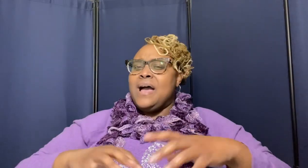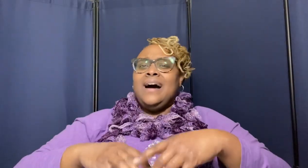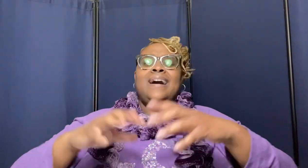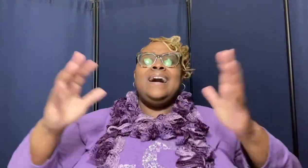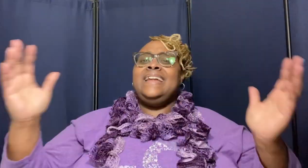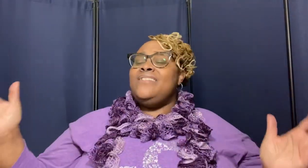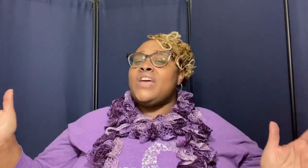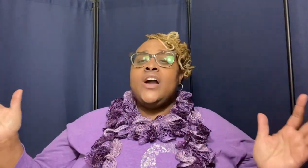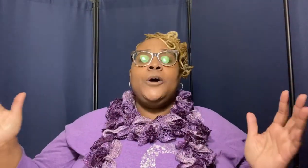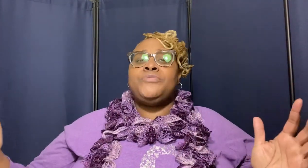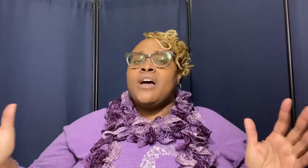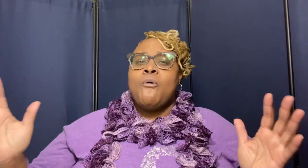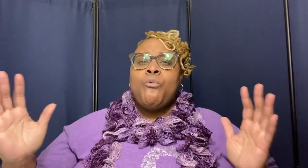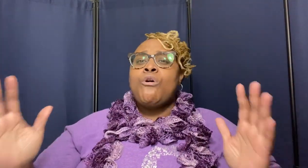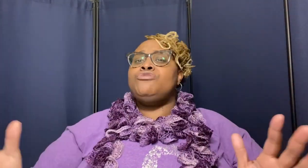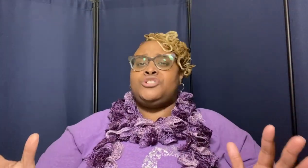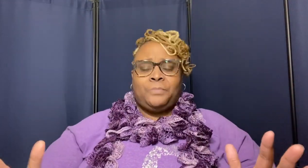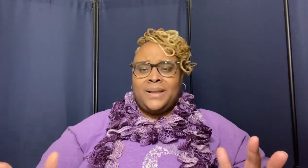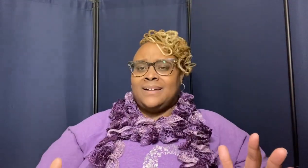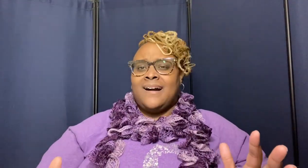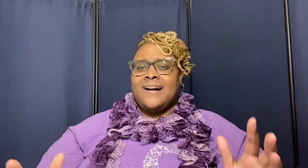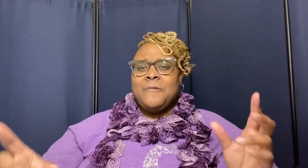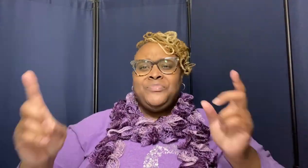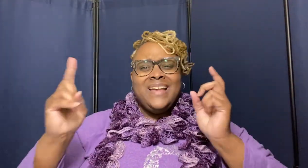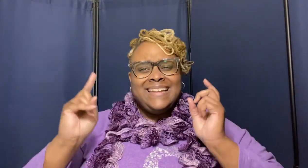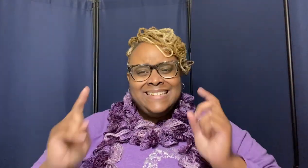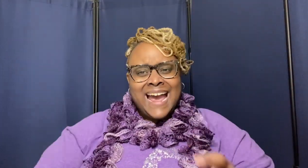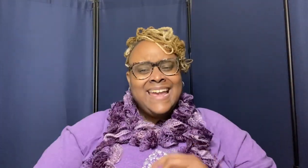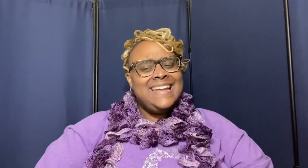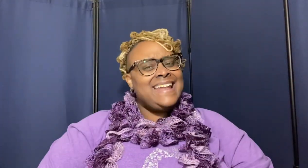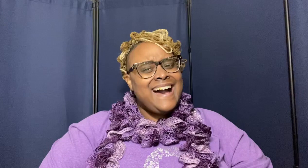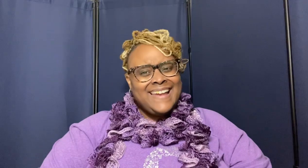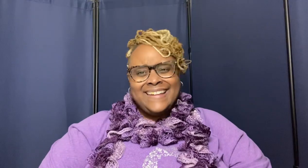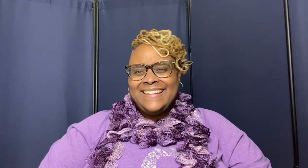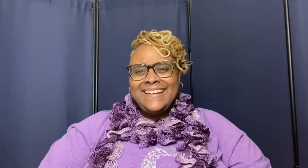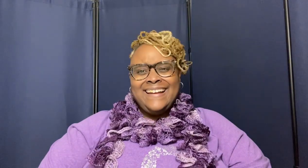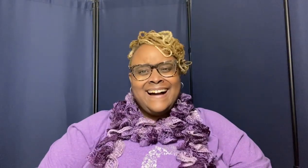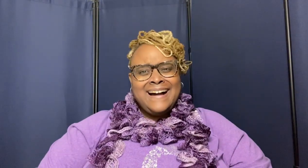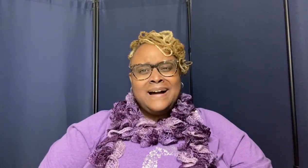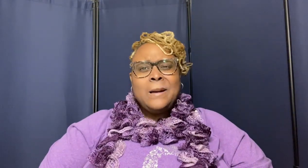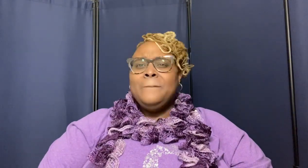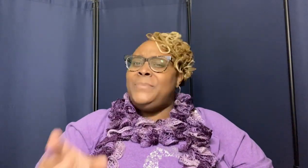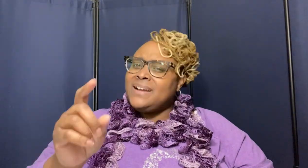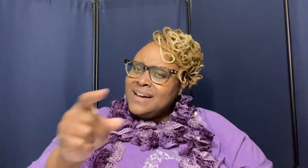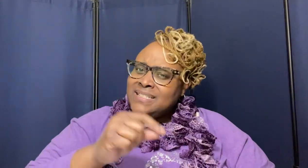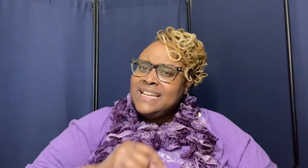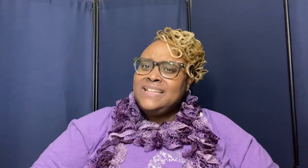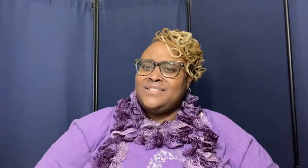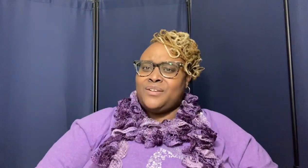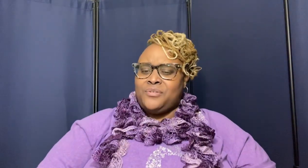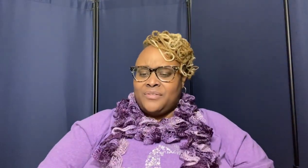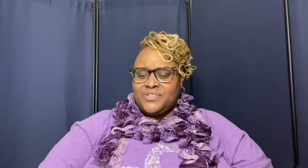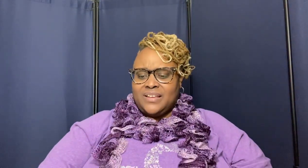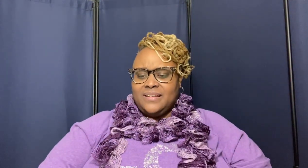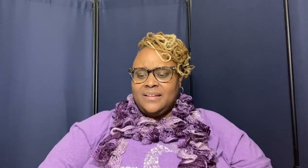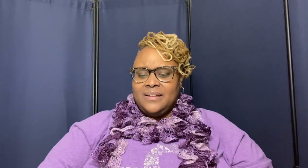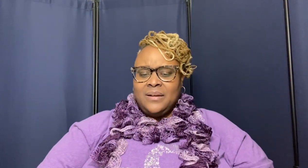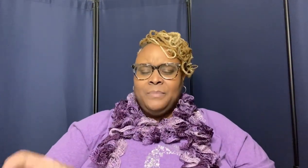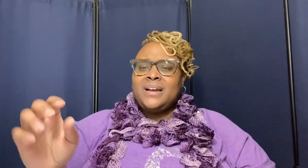honey they up there worshiping god day and night huh because he deserves it because